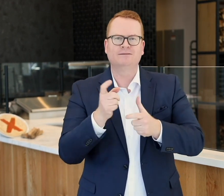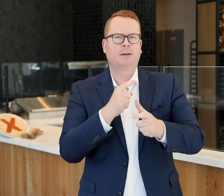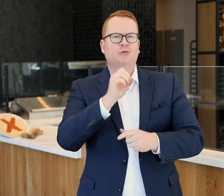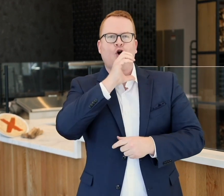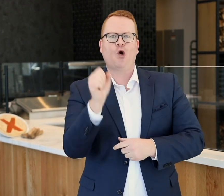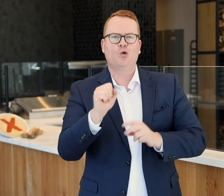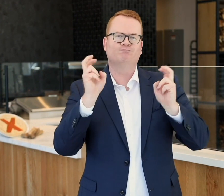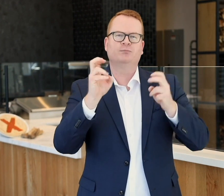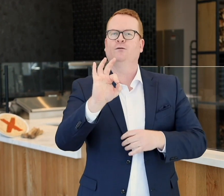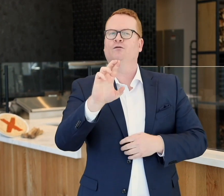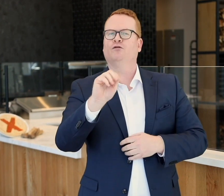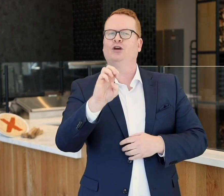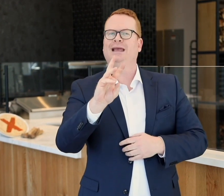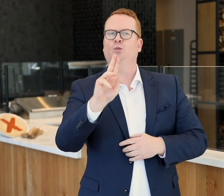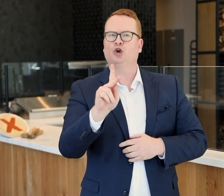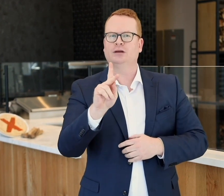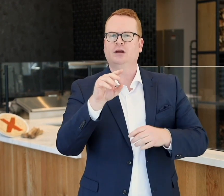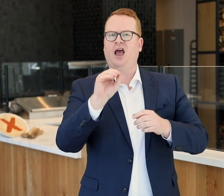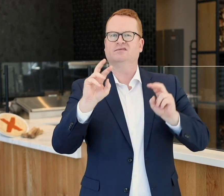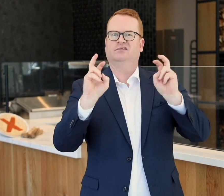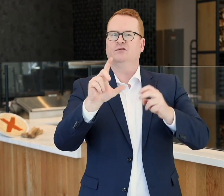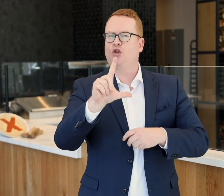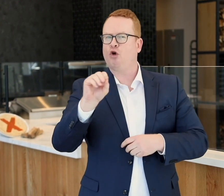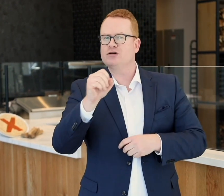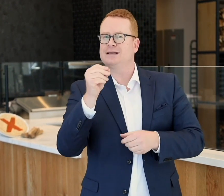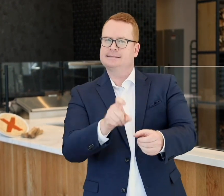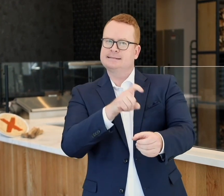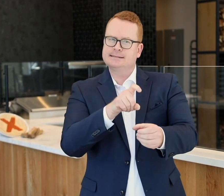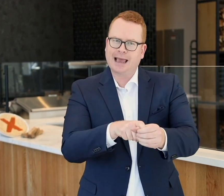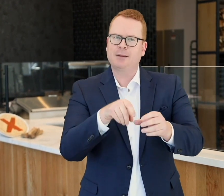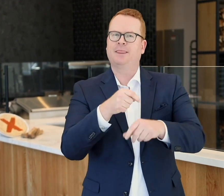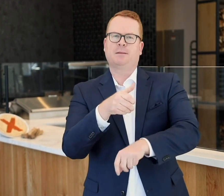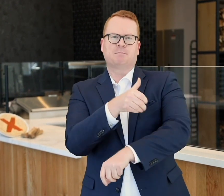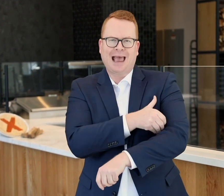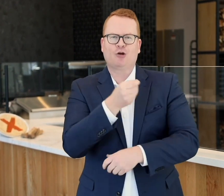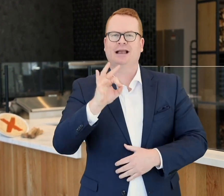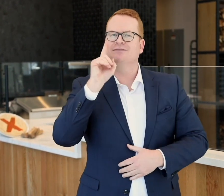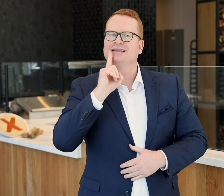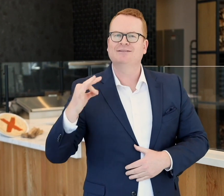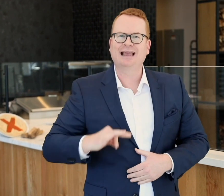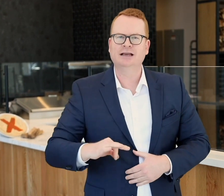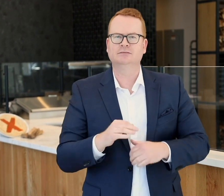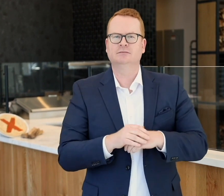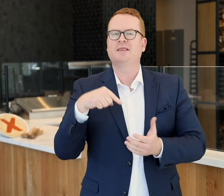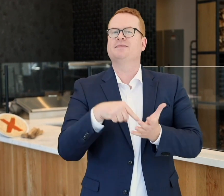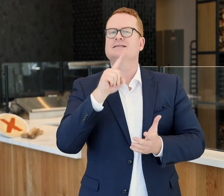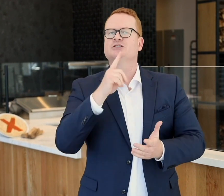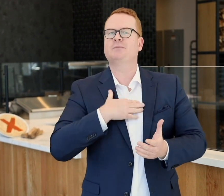can break away from the old framework of loss and tap into the power of Deaf gain. This